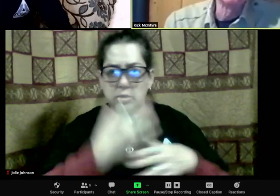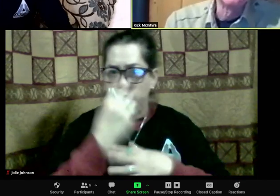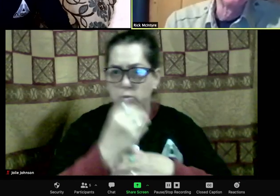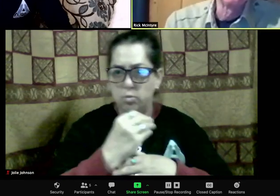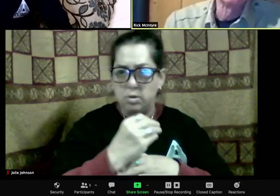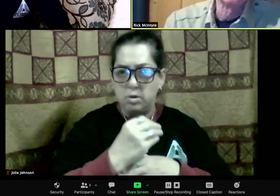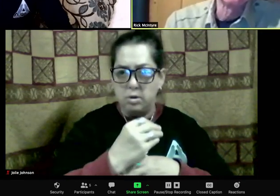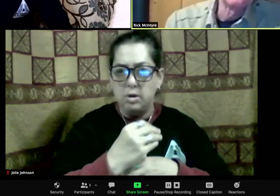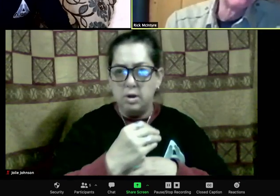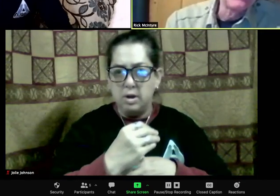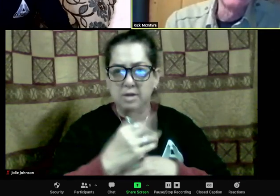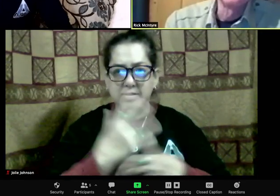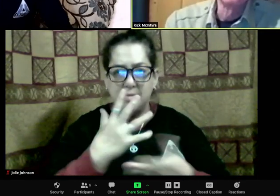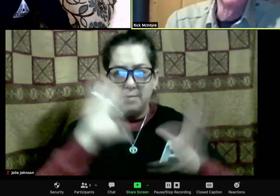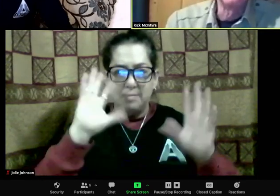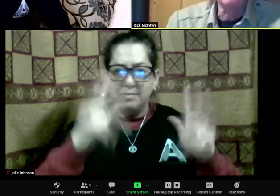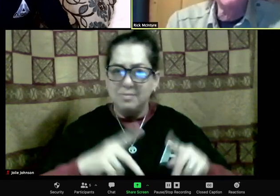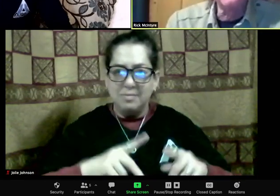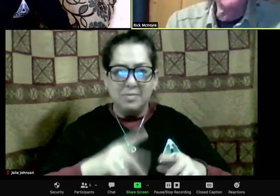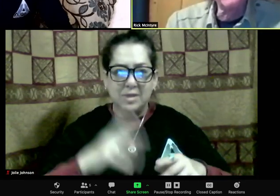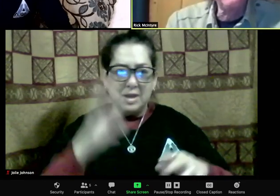it's affecting other park visitors.